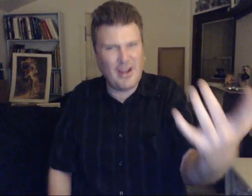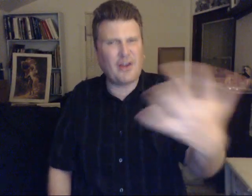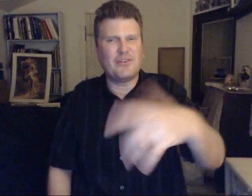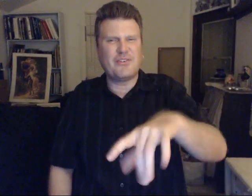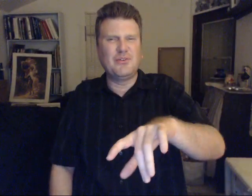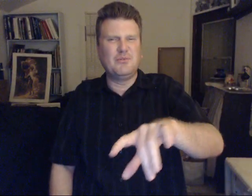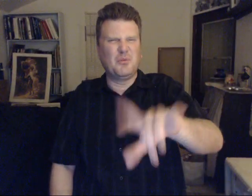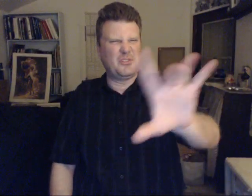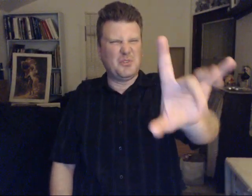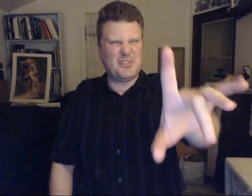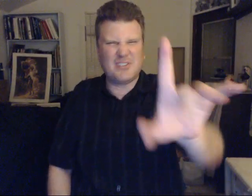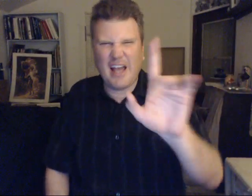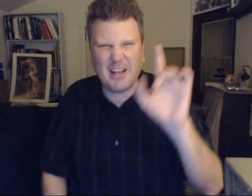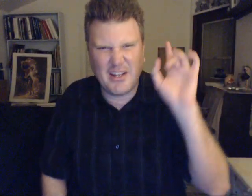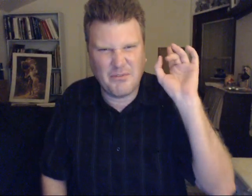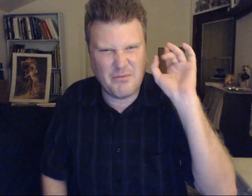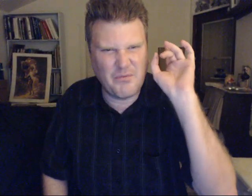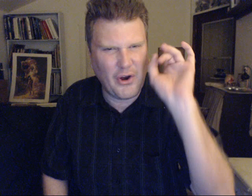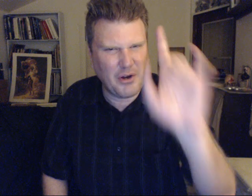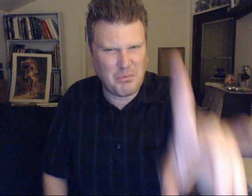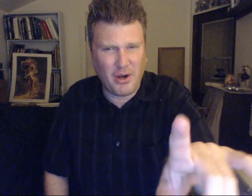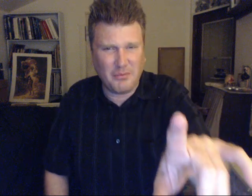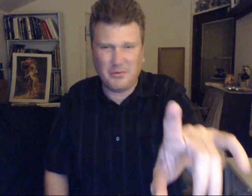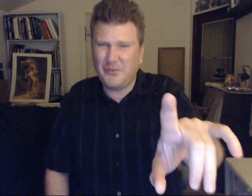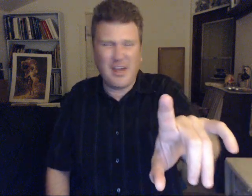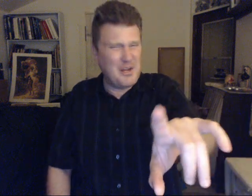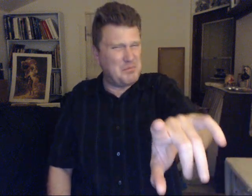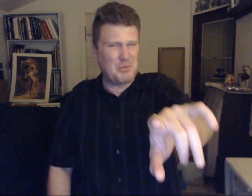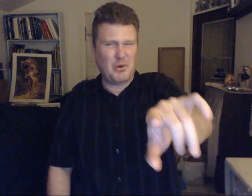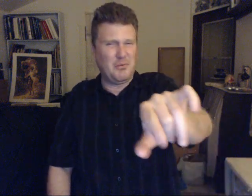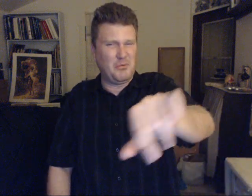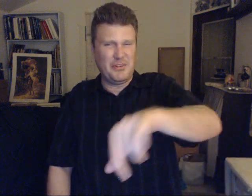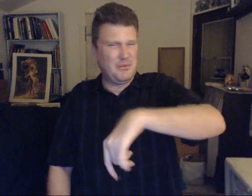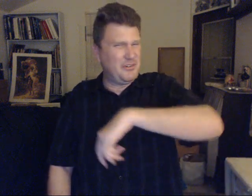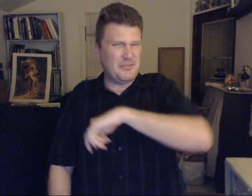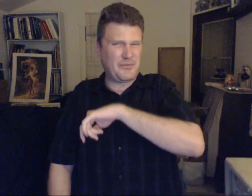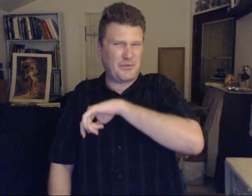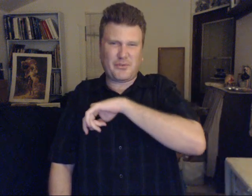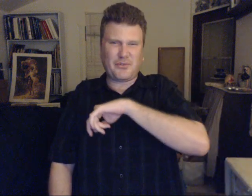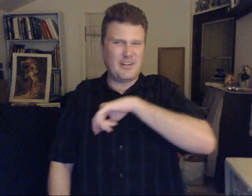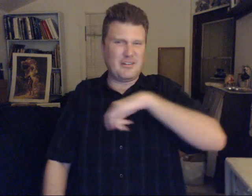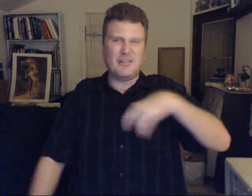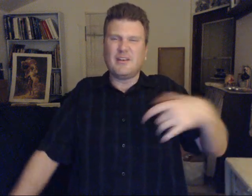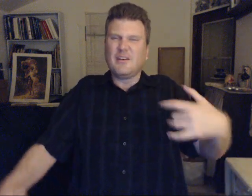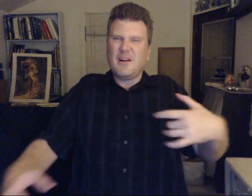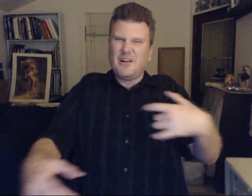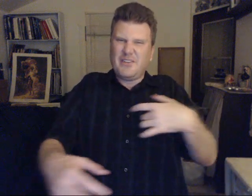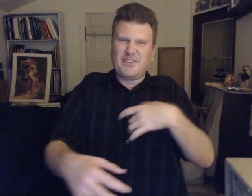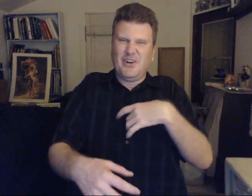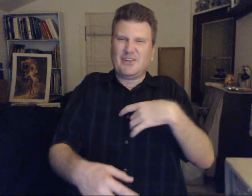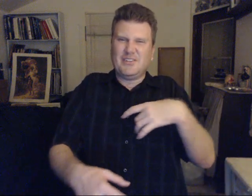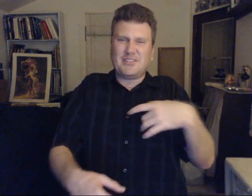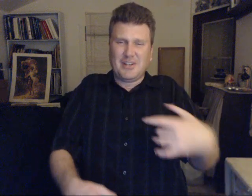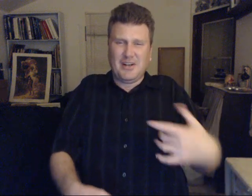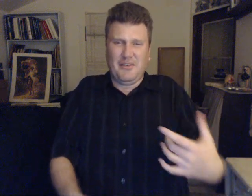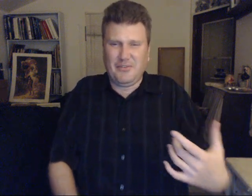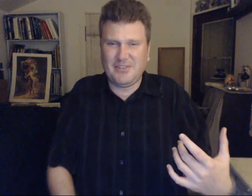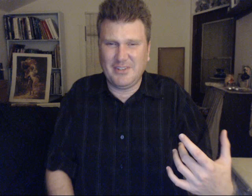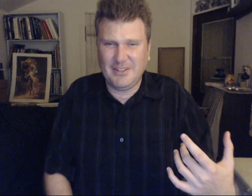Heroous human. Which we just. Had a. Very problem. We had a big problem with it. When it was first created. That's the ugliest thing. I've ever seen. mean.